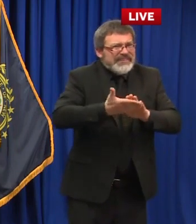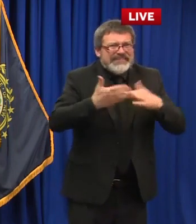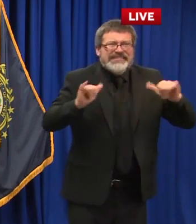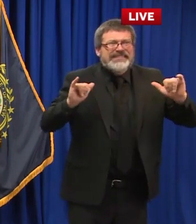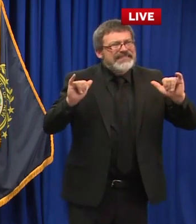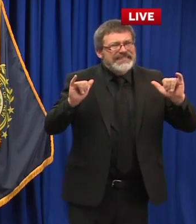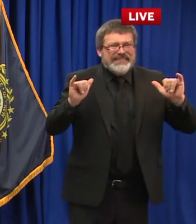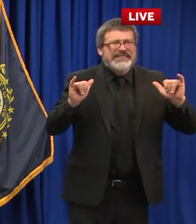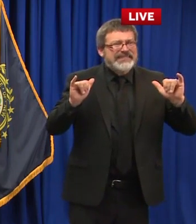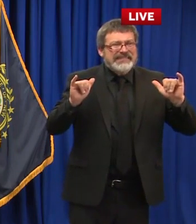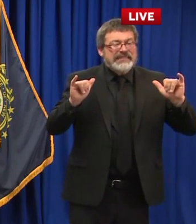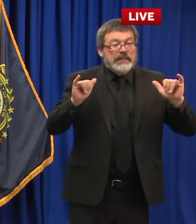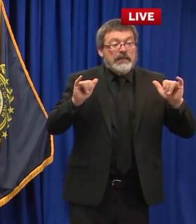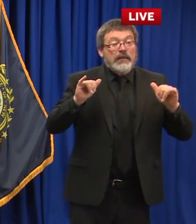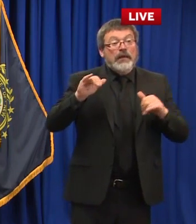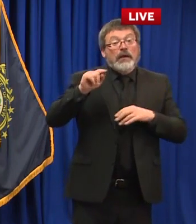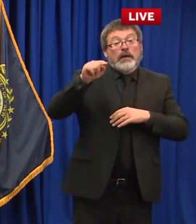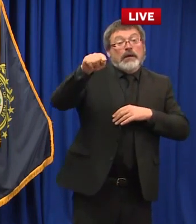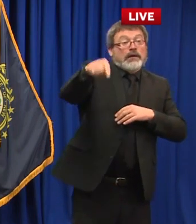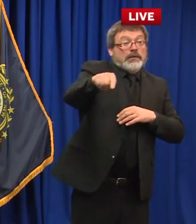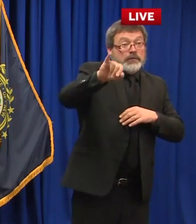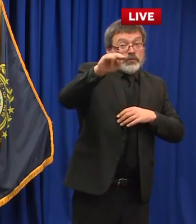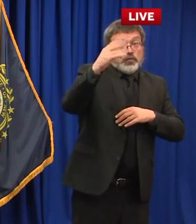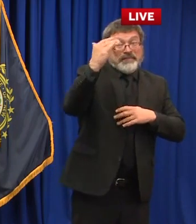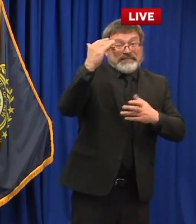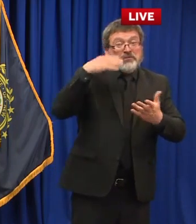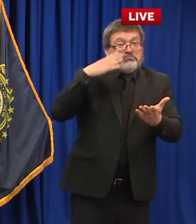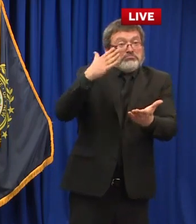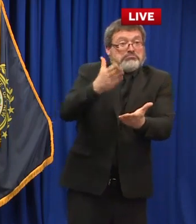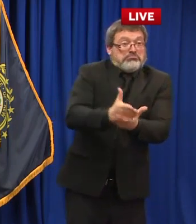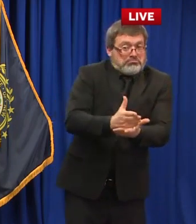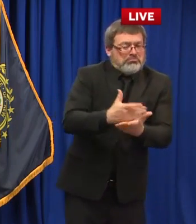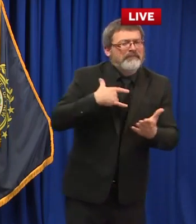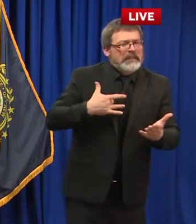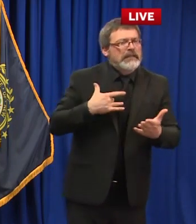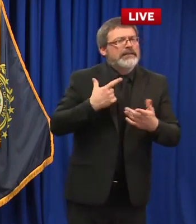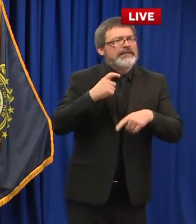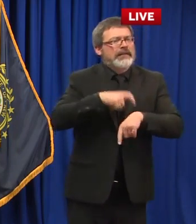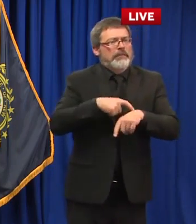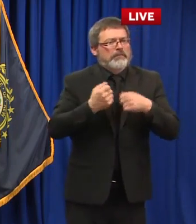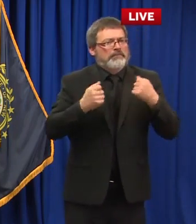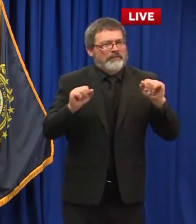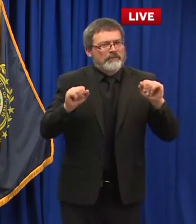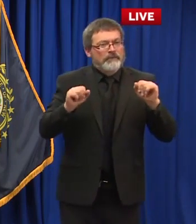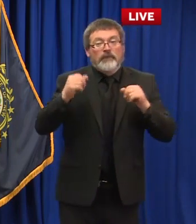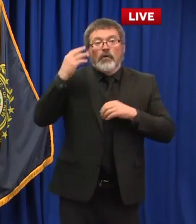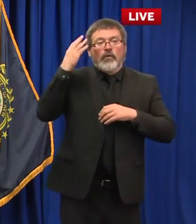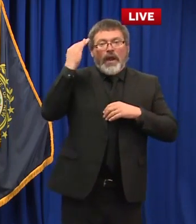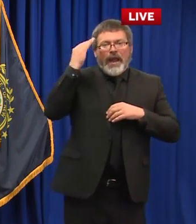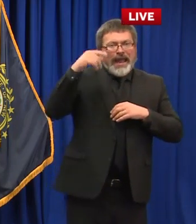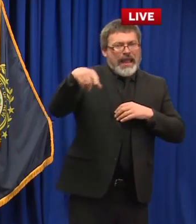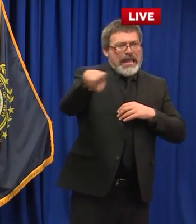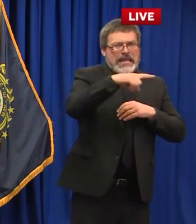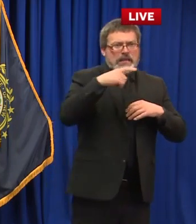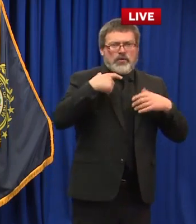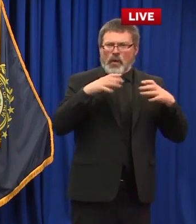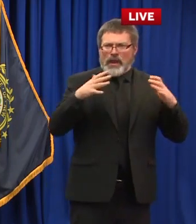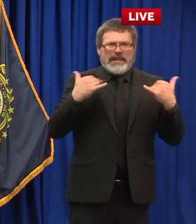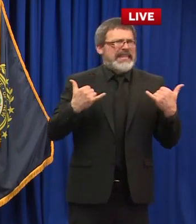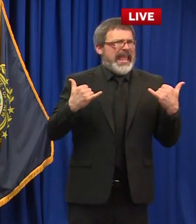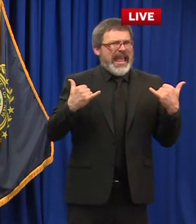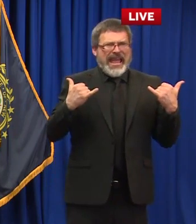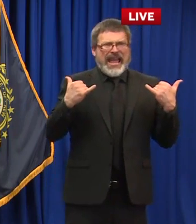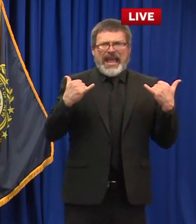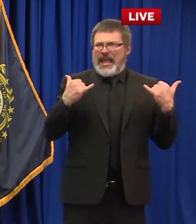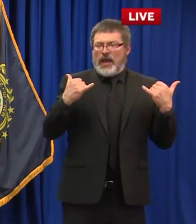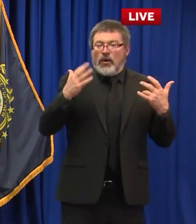flexing our economy to its fullest extent there's going to be an idea that we're all okay we're not until we get to a vaccine we're really not we have to be